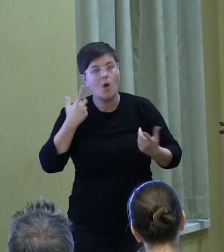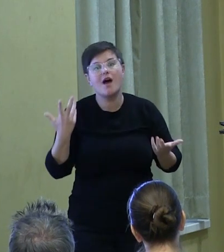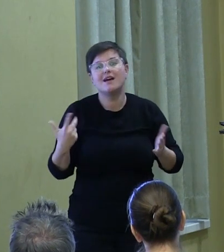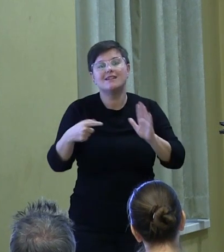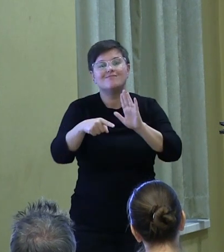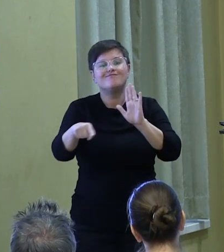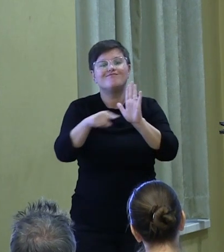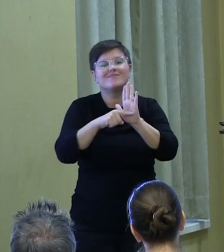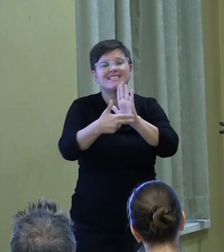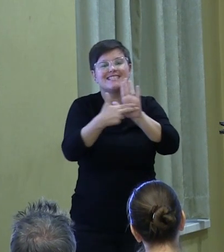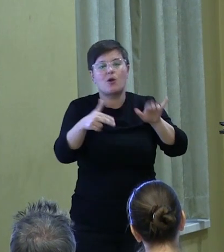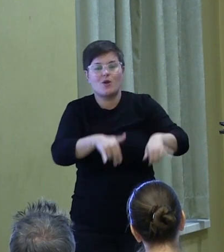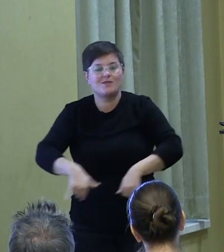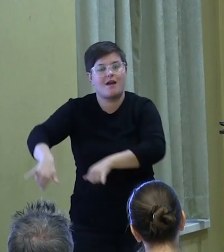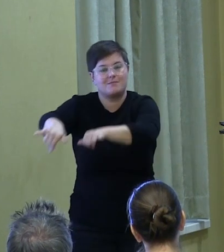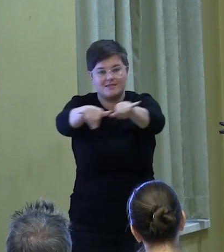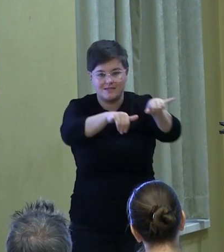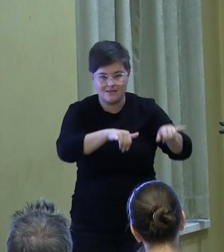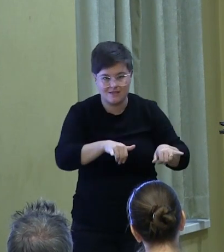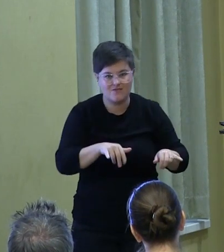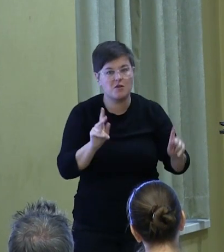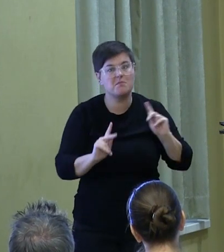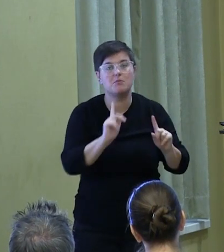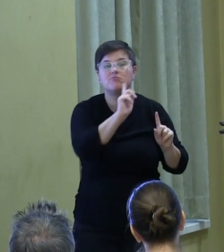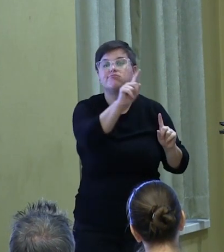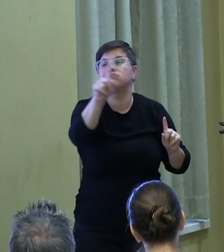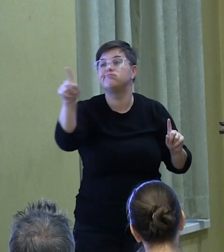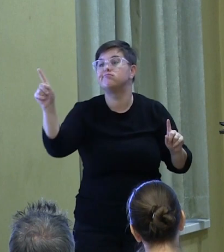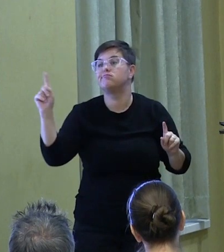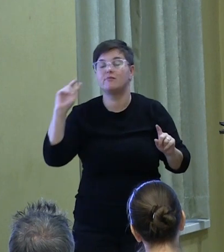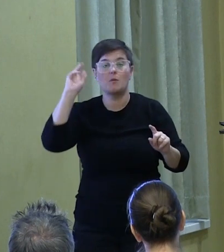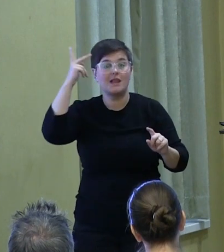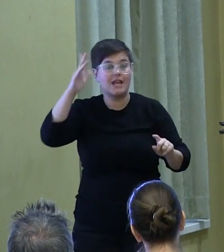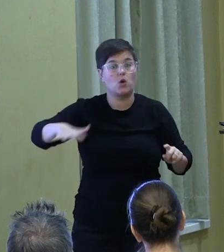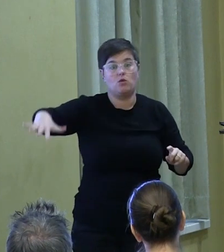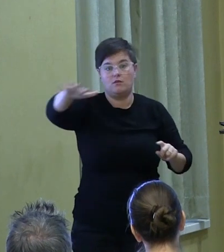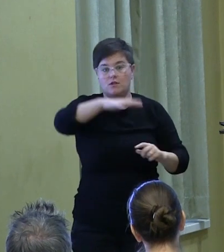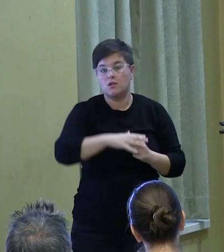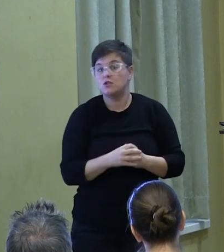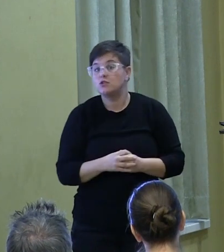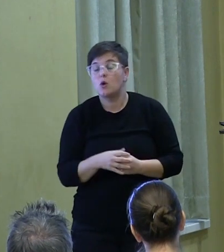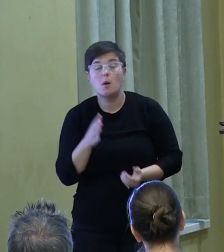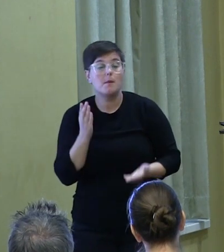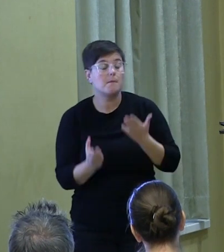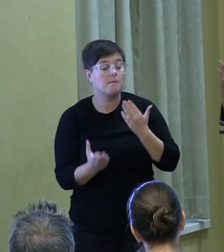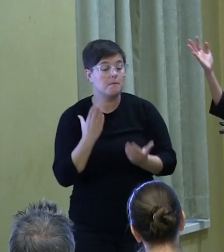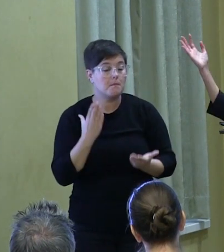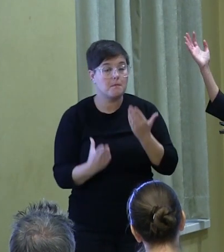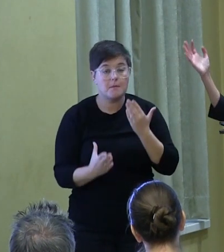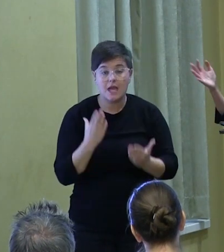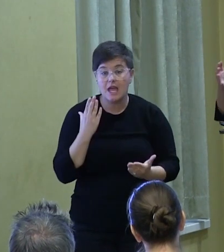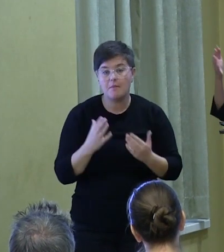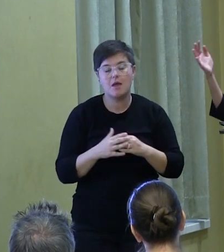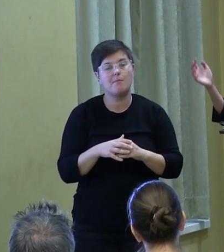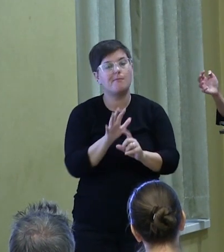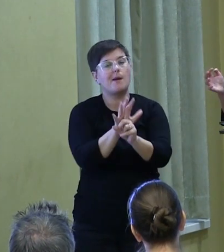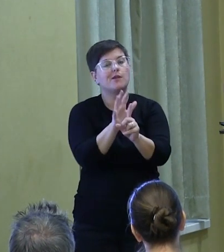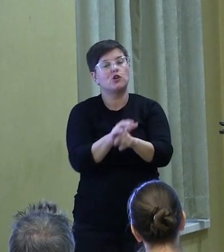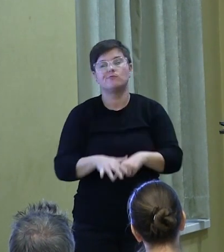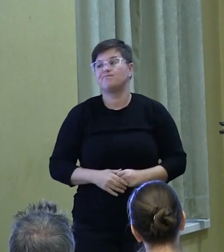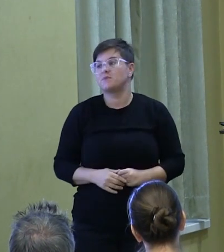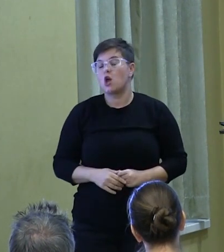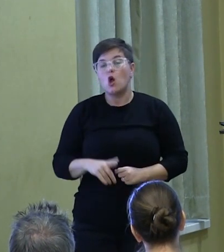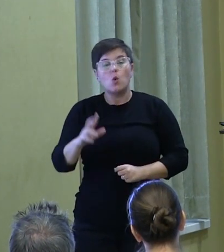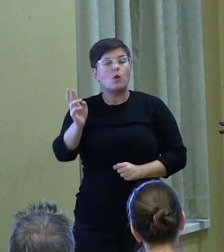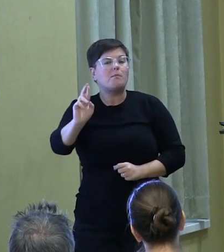that we hold of folks across the political aisle, if you will. So perhaps that common ones, Republicans